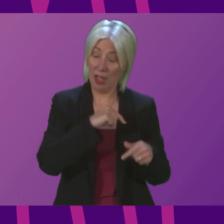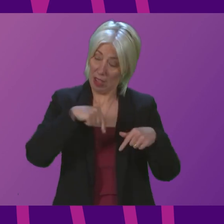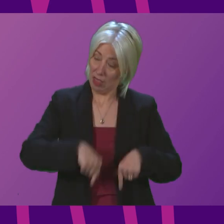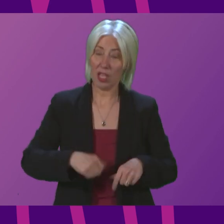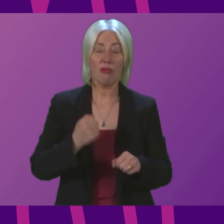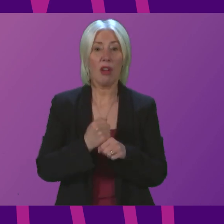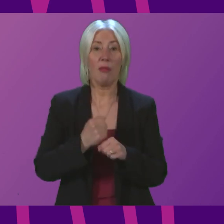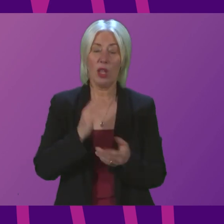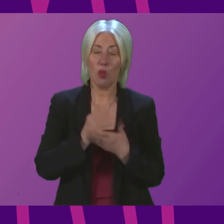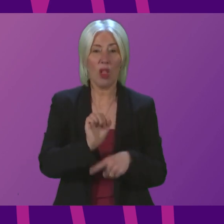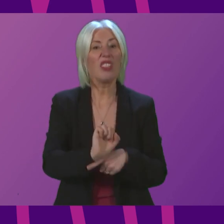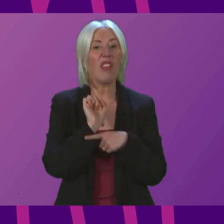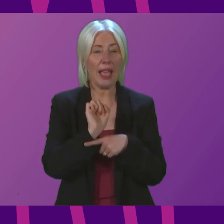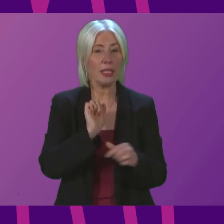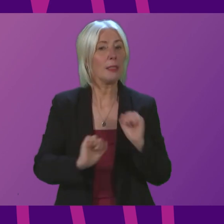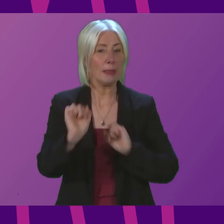determined to defend.